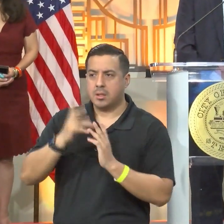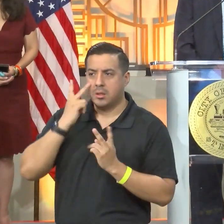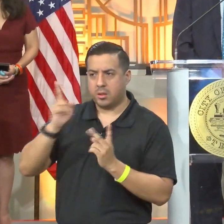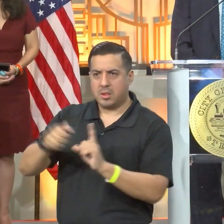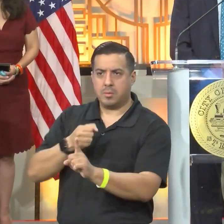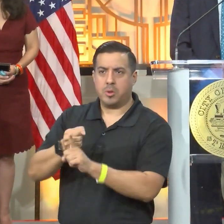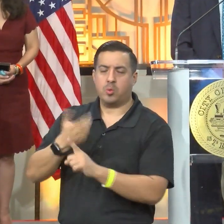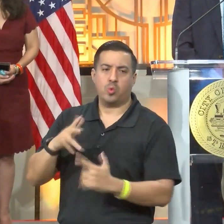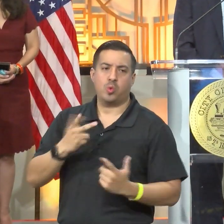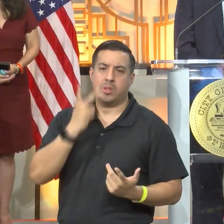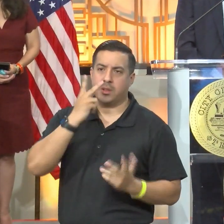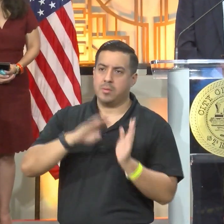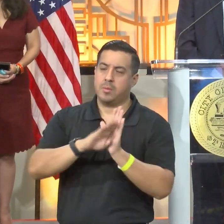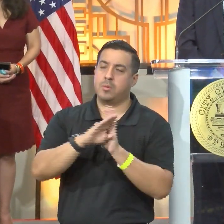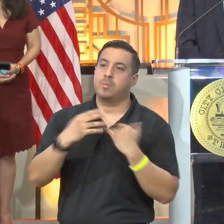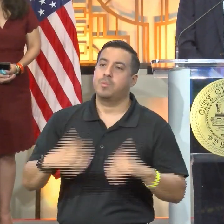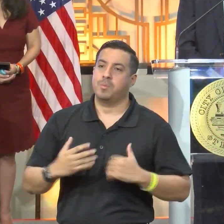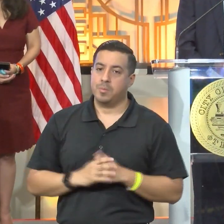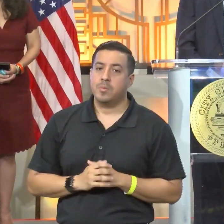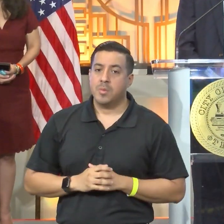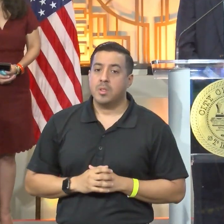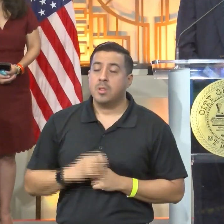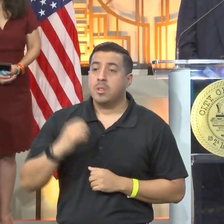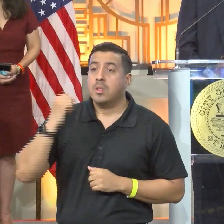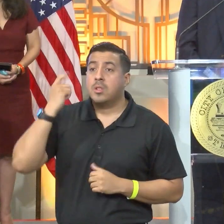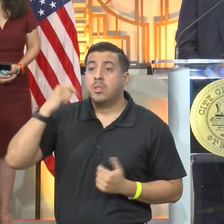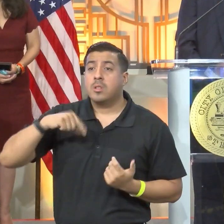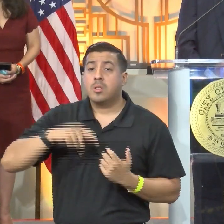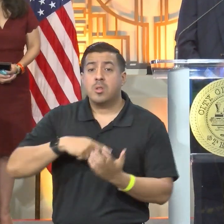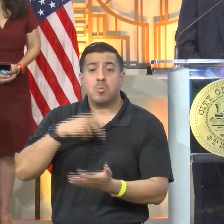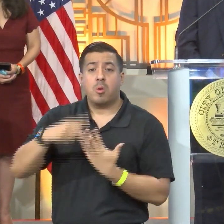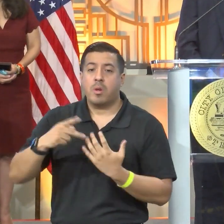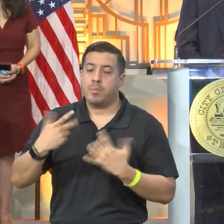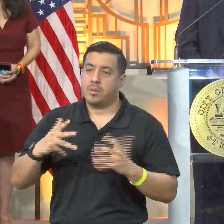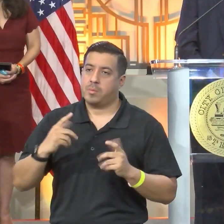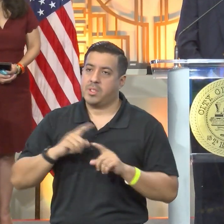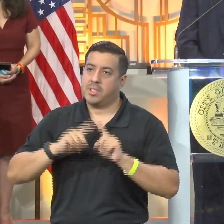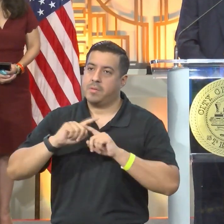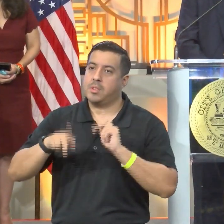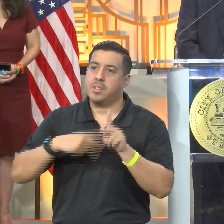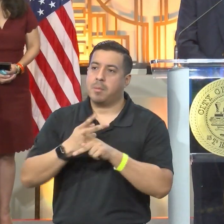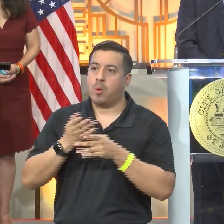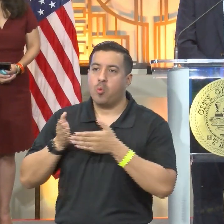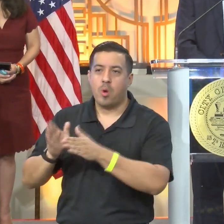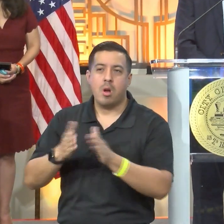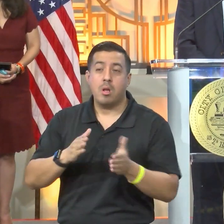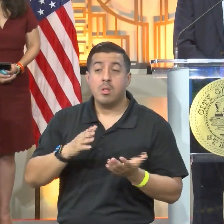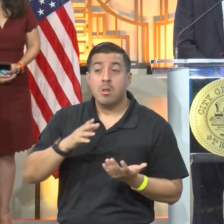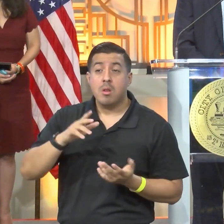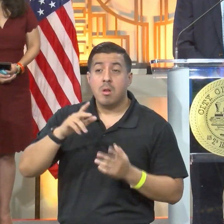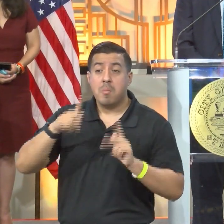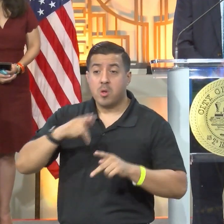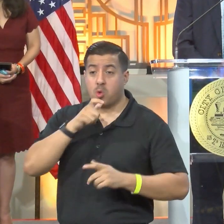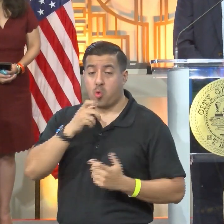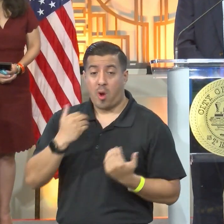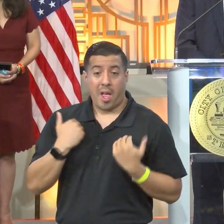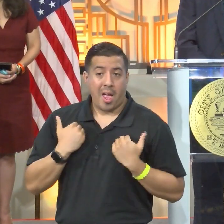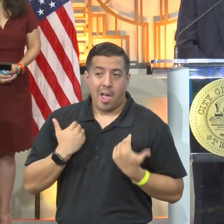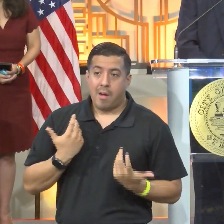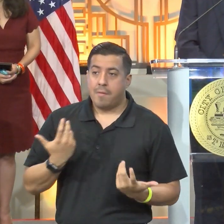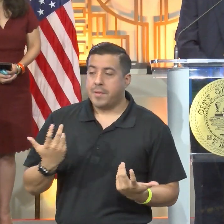So that is amazing. That's appreciated. This is a very innovative program in many ways, and only a person who has the acumen